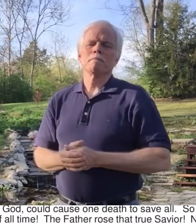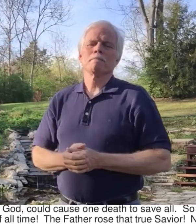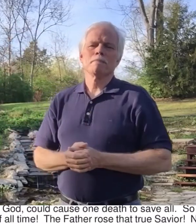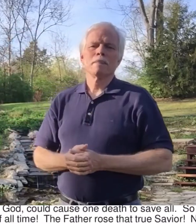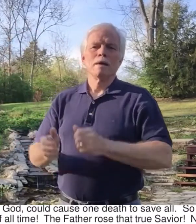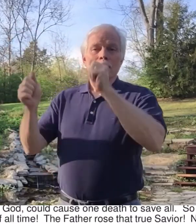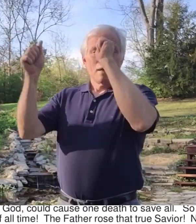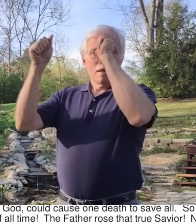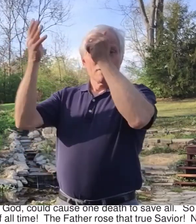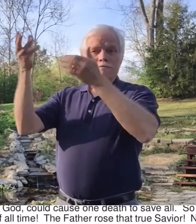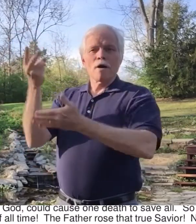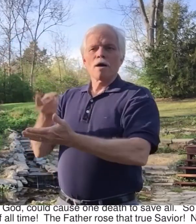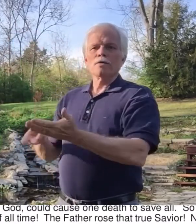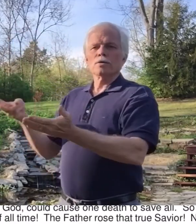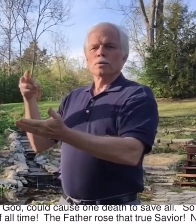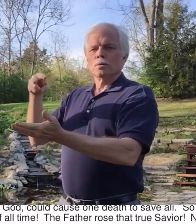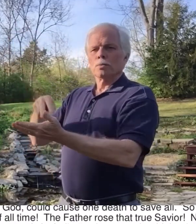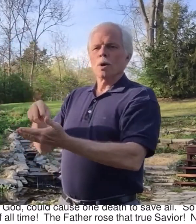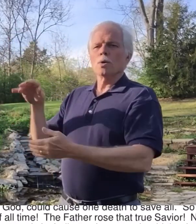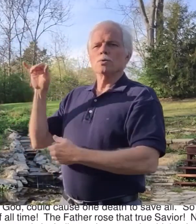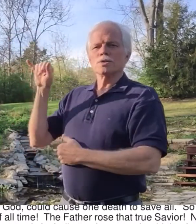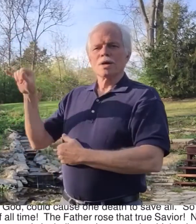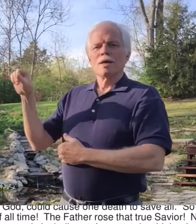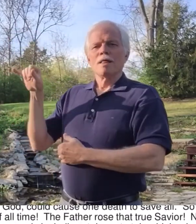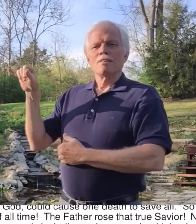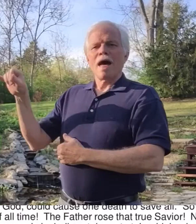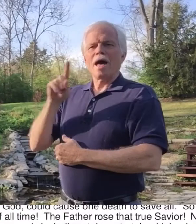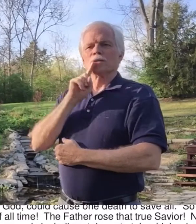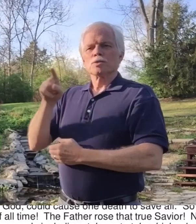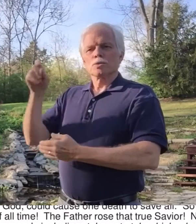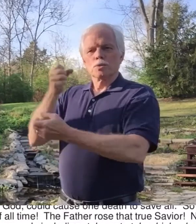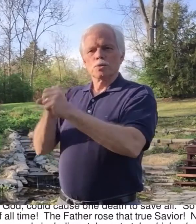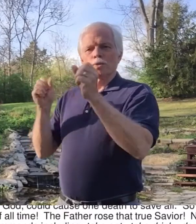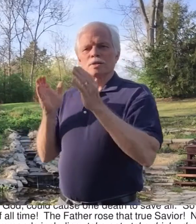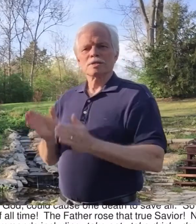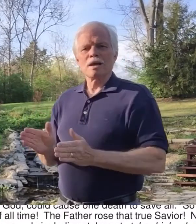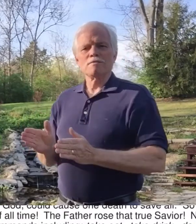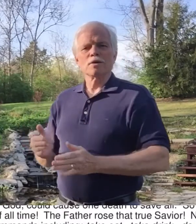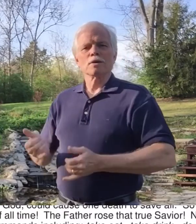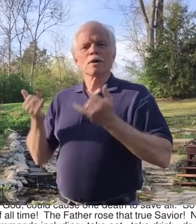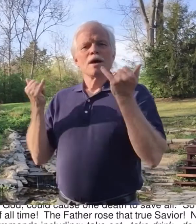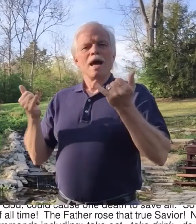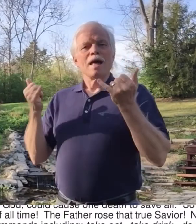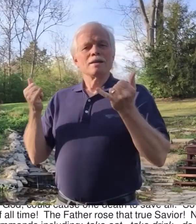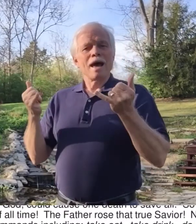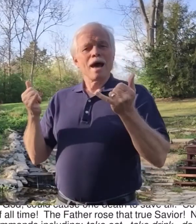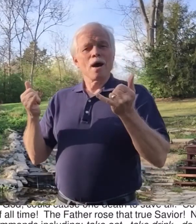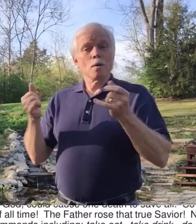The Father rose that true Savior and now